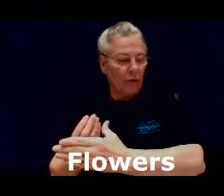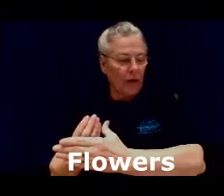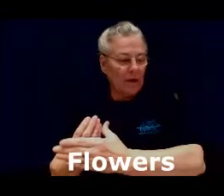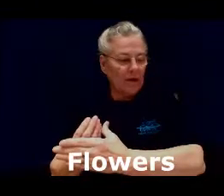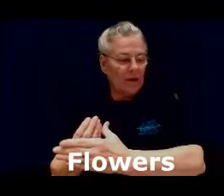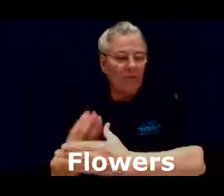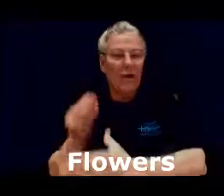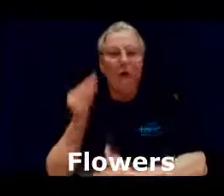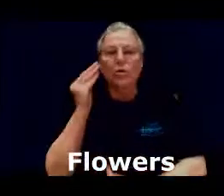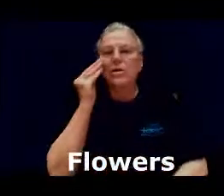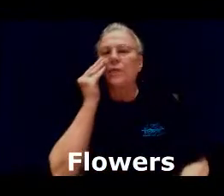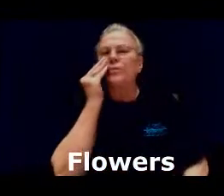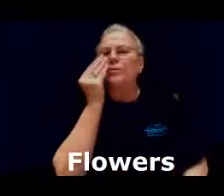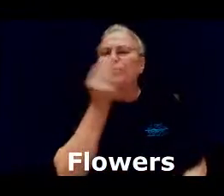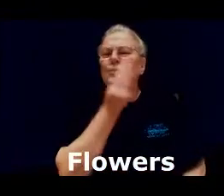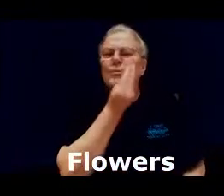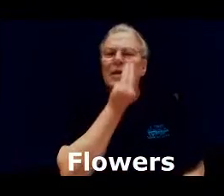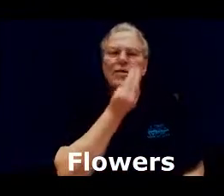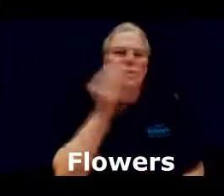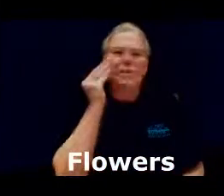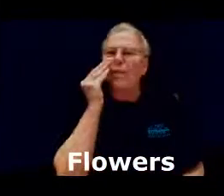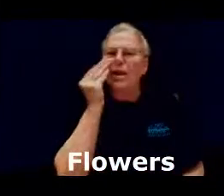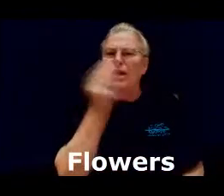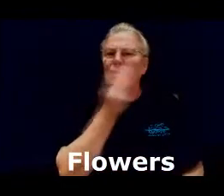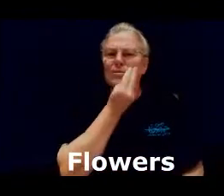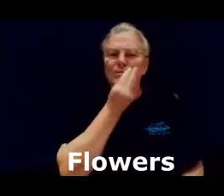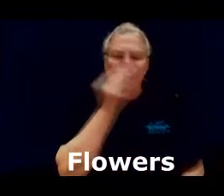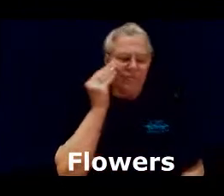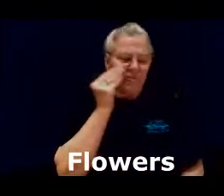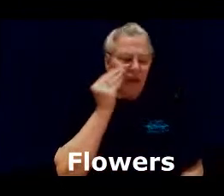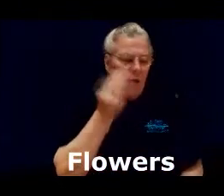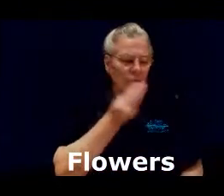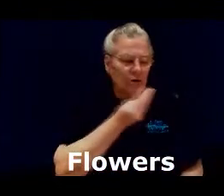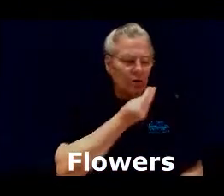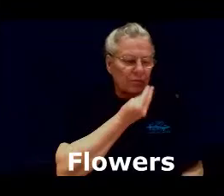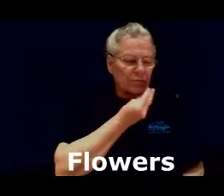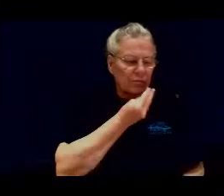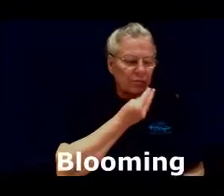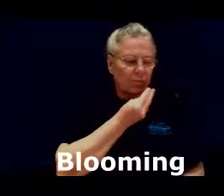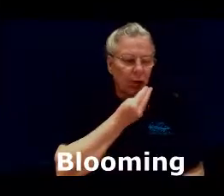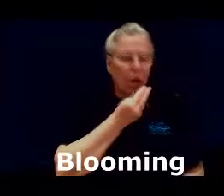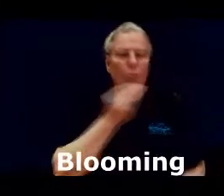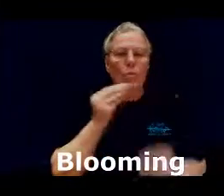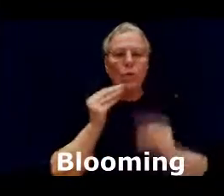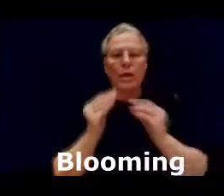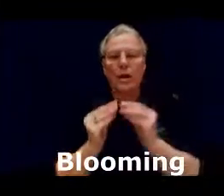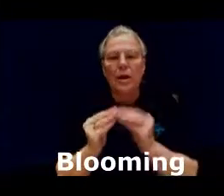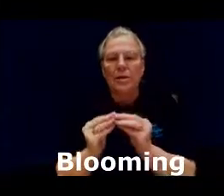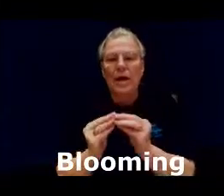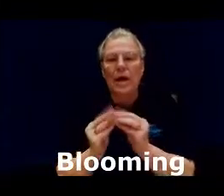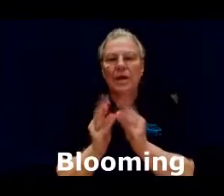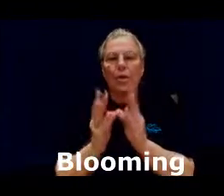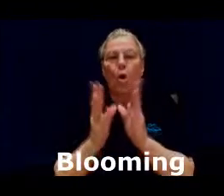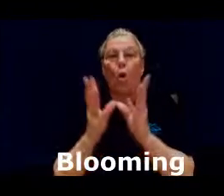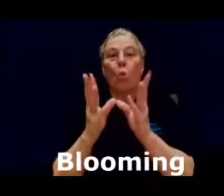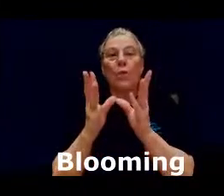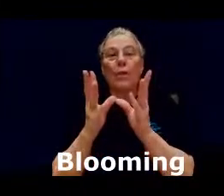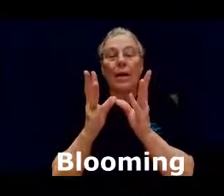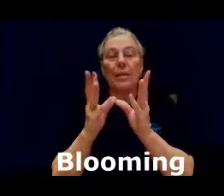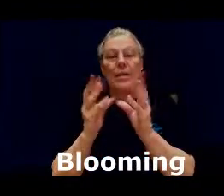grass flowers like you're smelling them flowers all blooming take and open them up